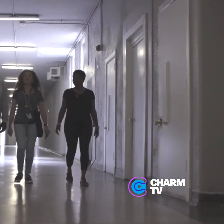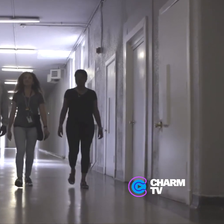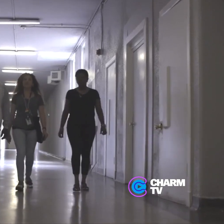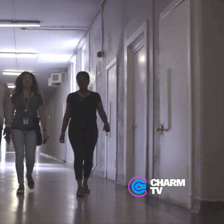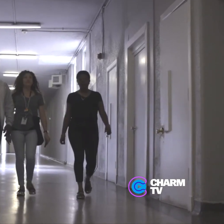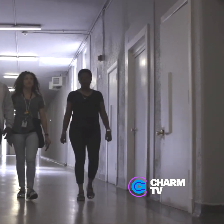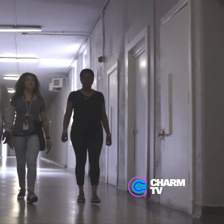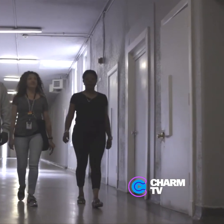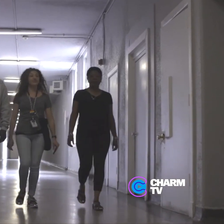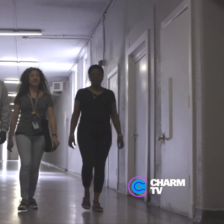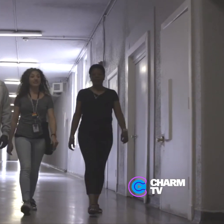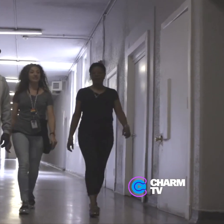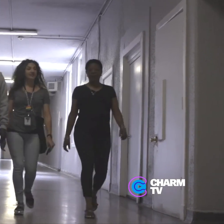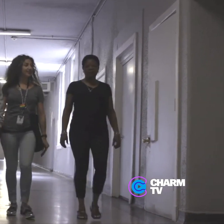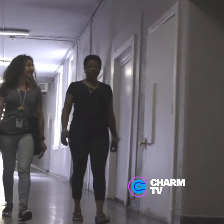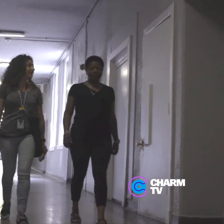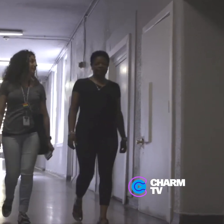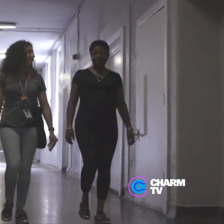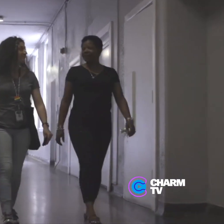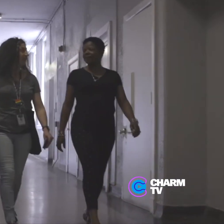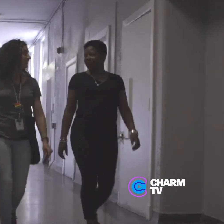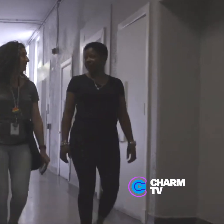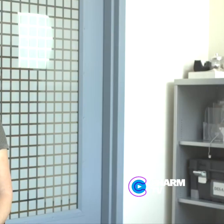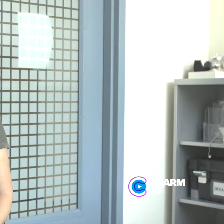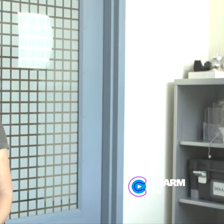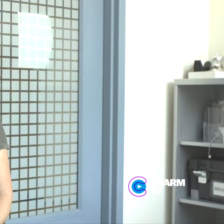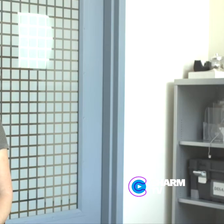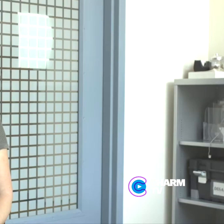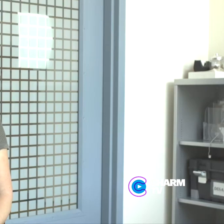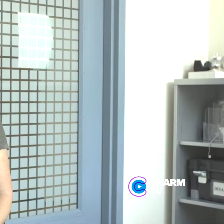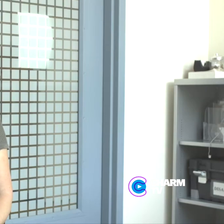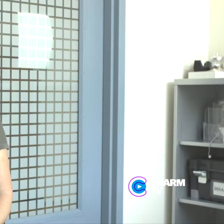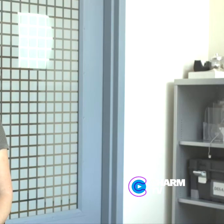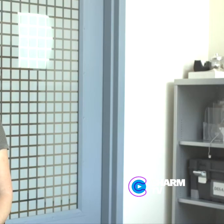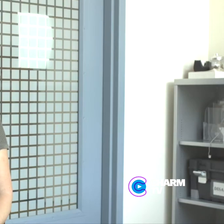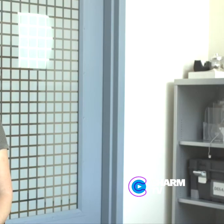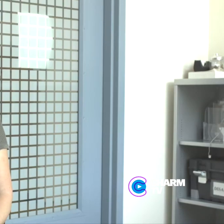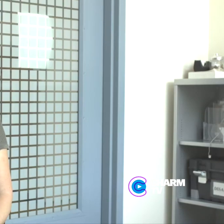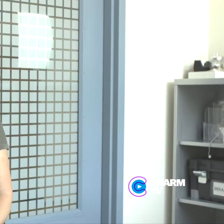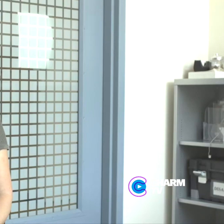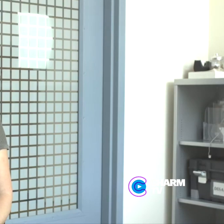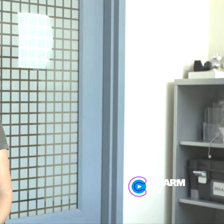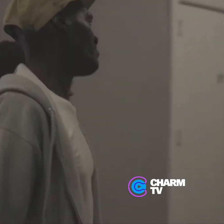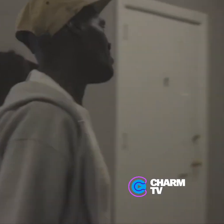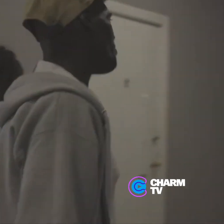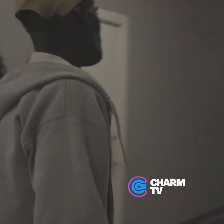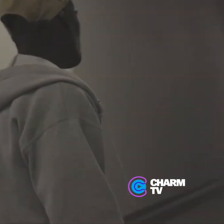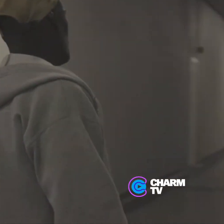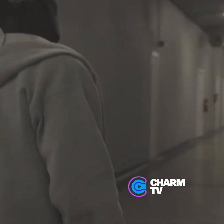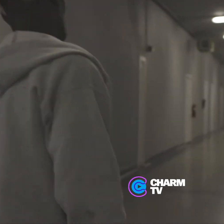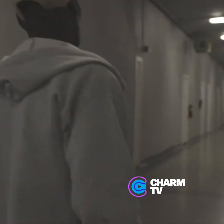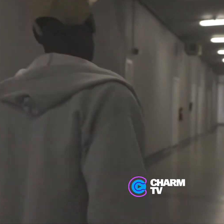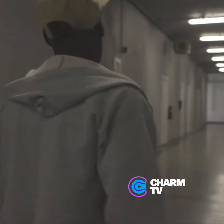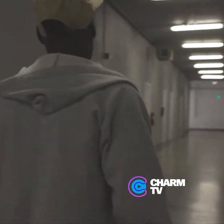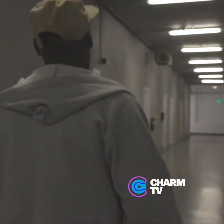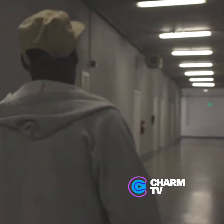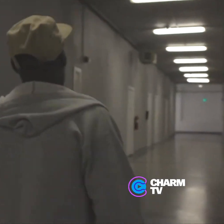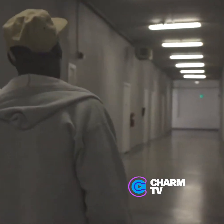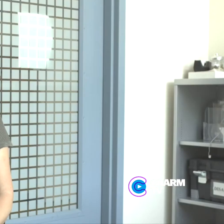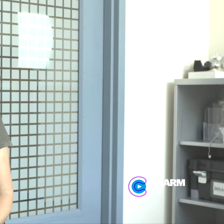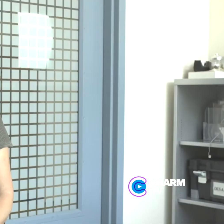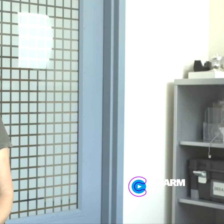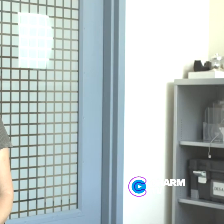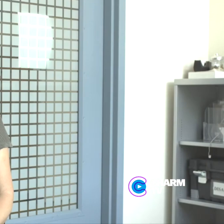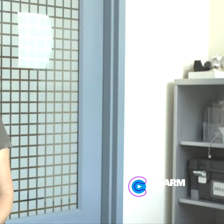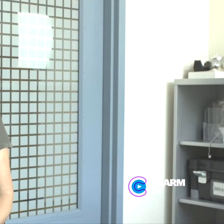When Baker came to the supportive housing department, he already knew where he wanted to live. And it was a place he had